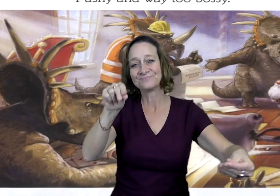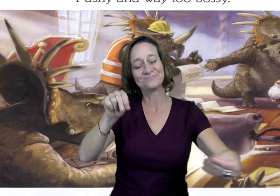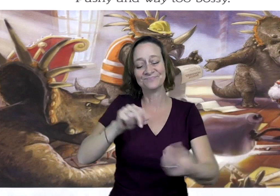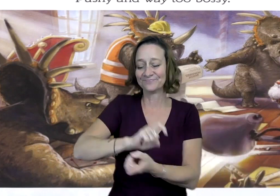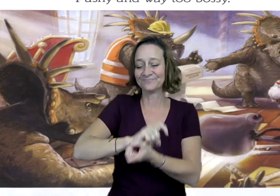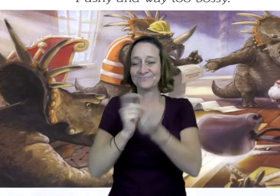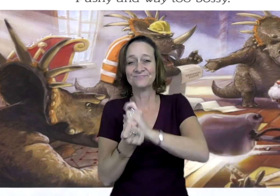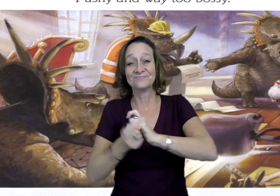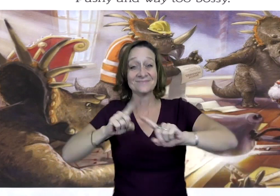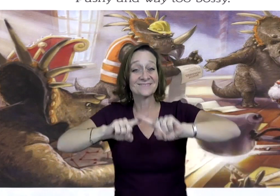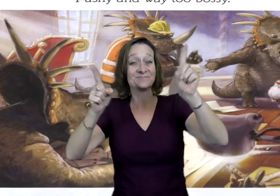See, they have the map.